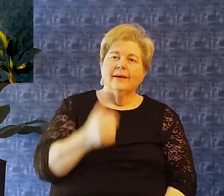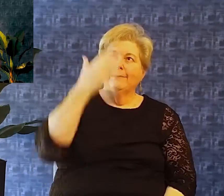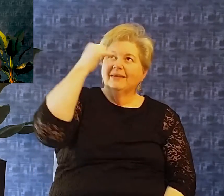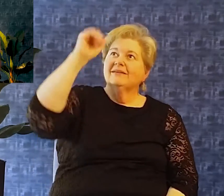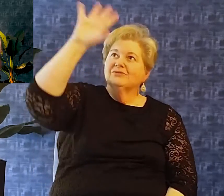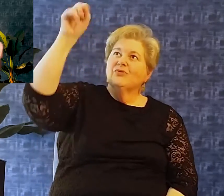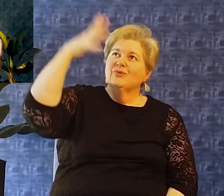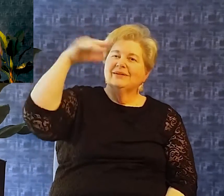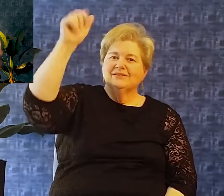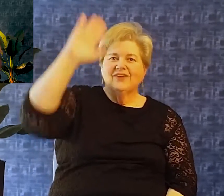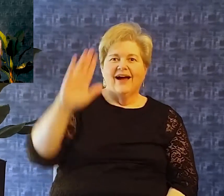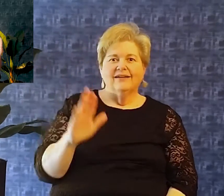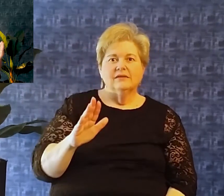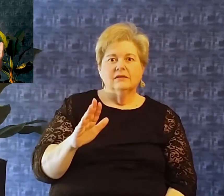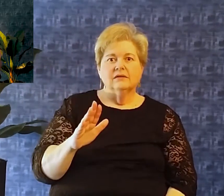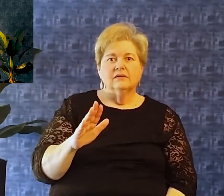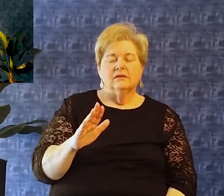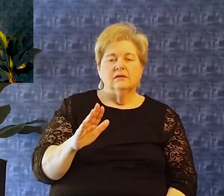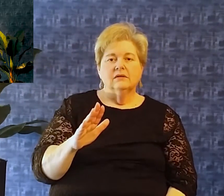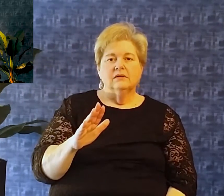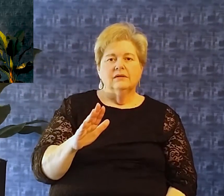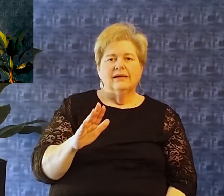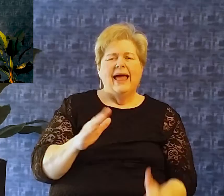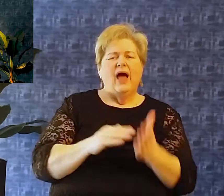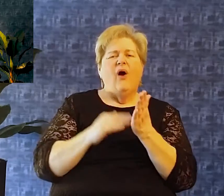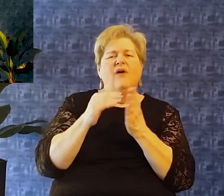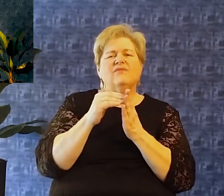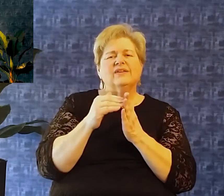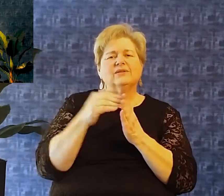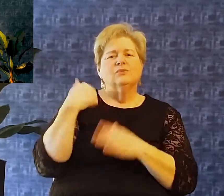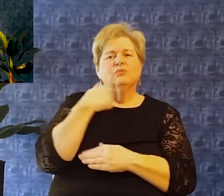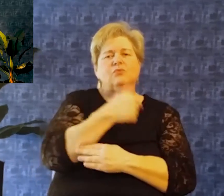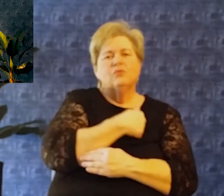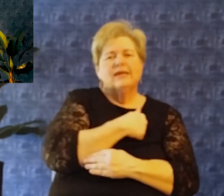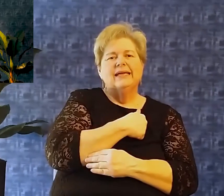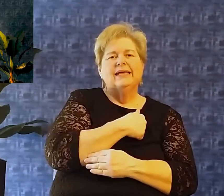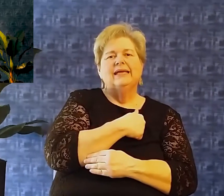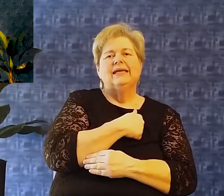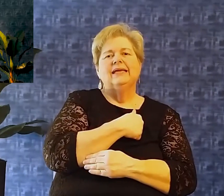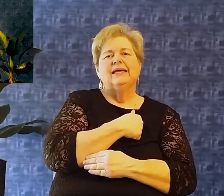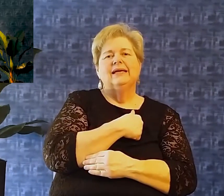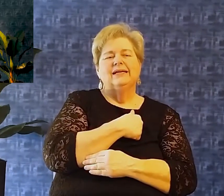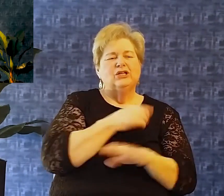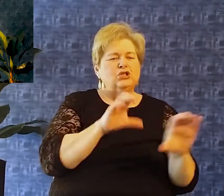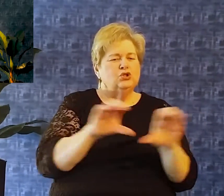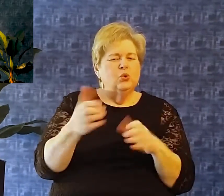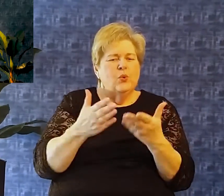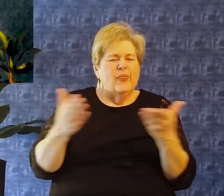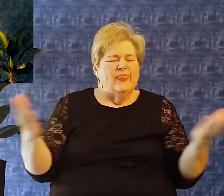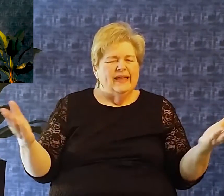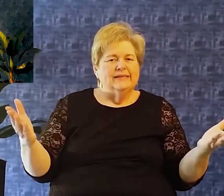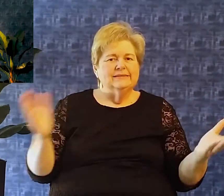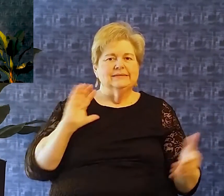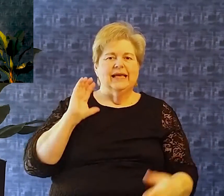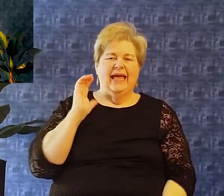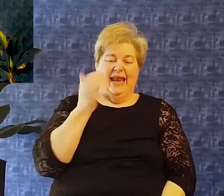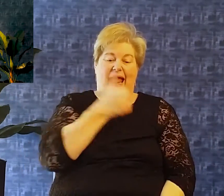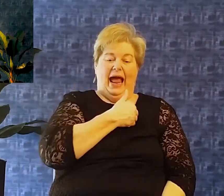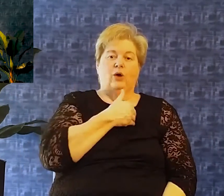amen for the grace of God Because how often do we parent in our own strength? Do we